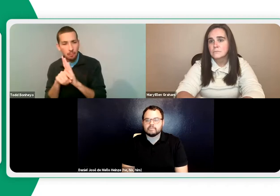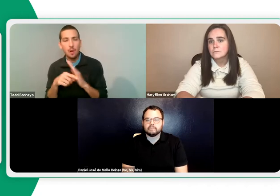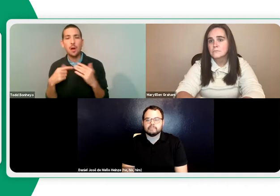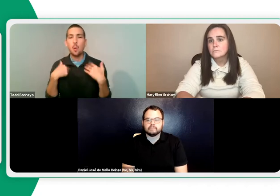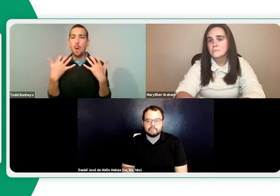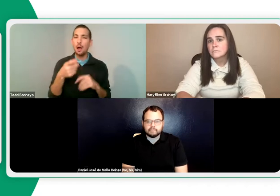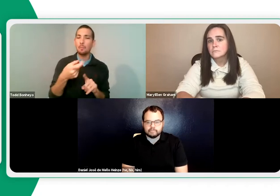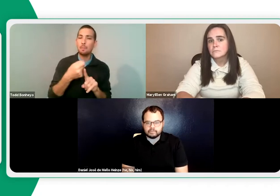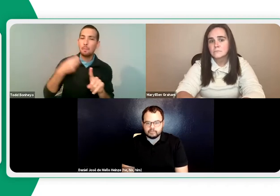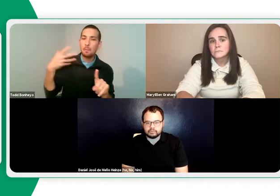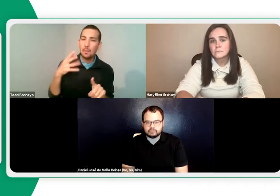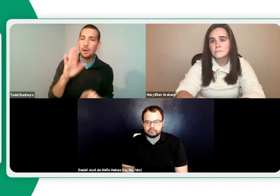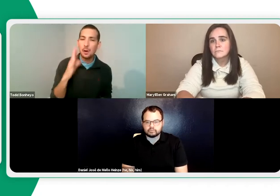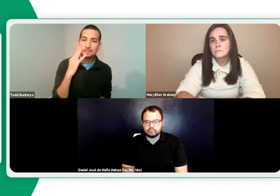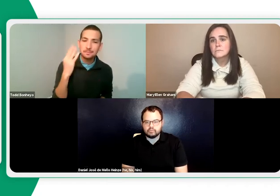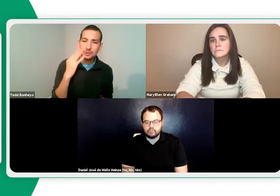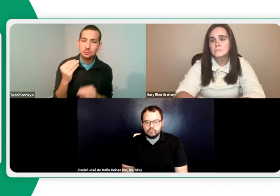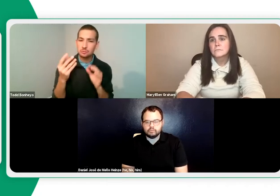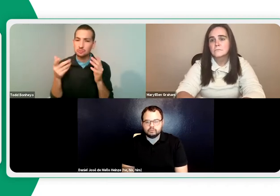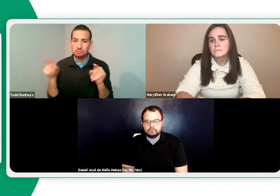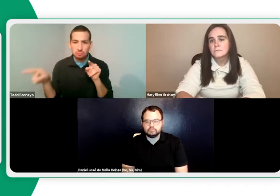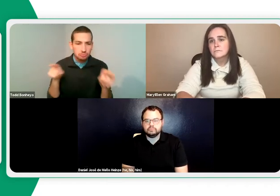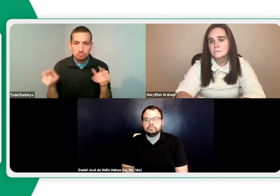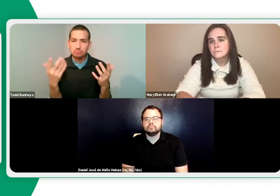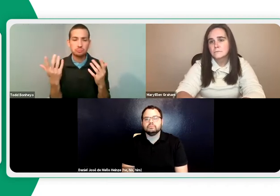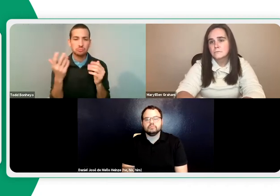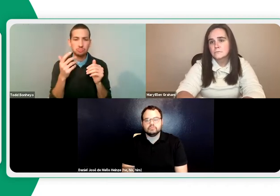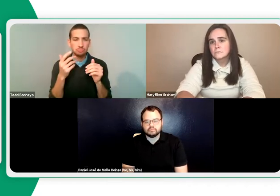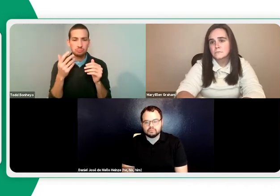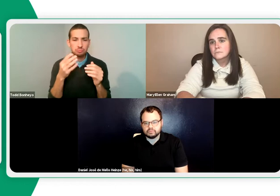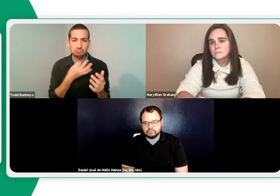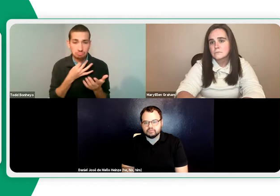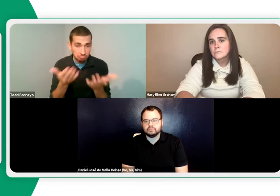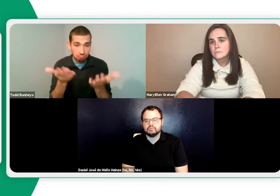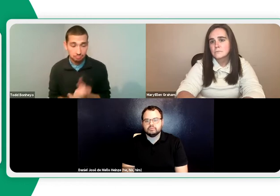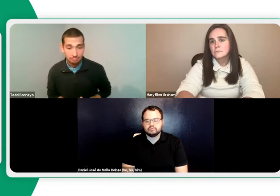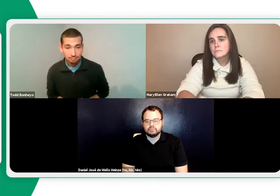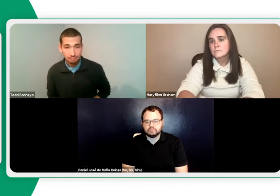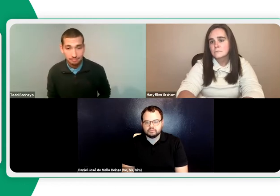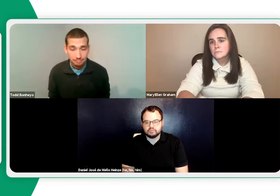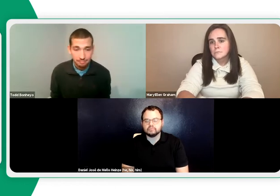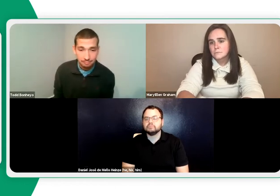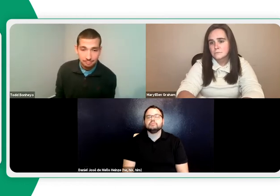pros. There are also cons to it. Can you tell us about your experience with both the pros and the cons?